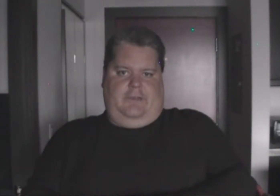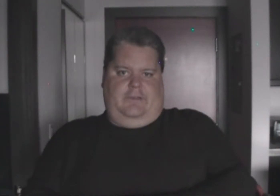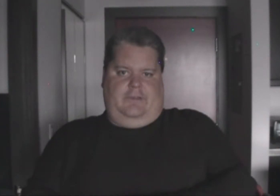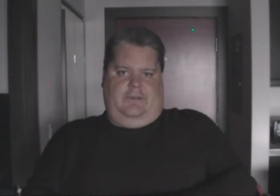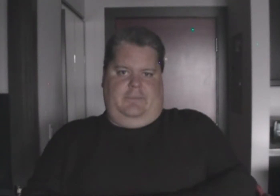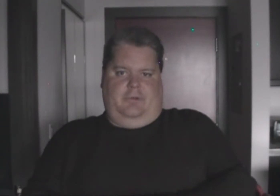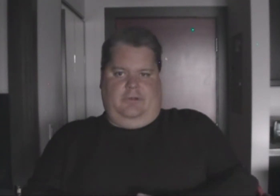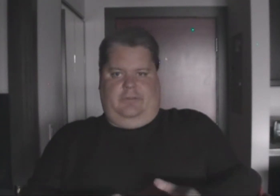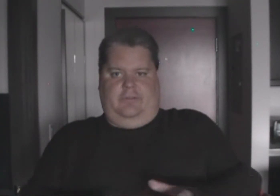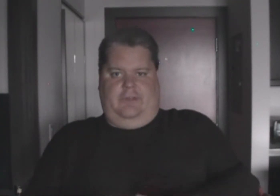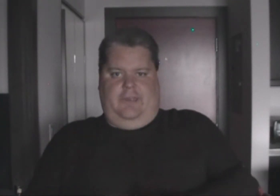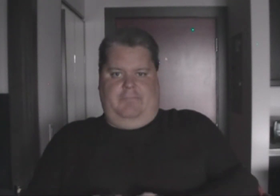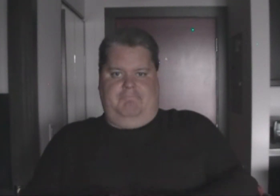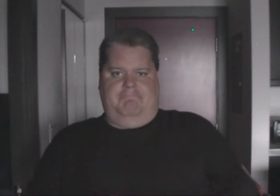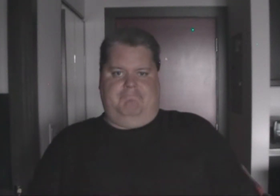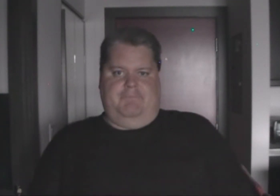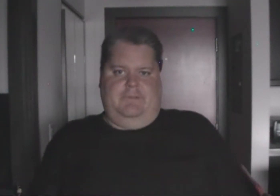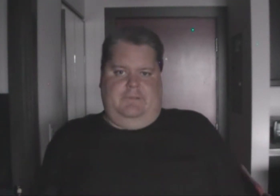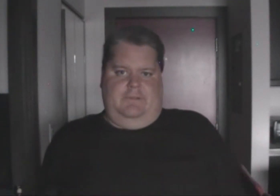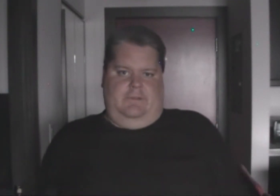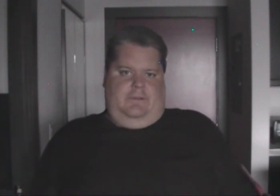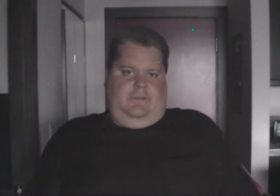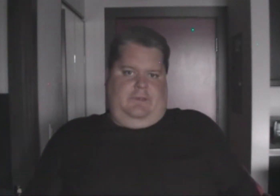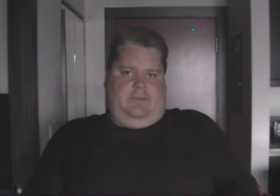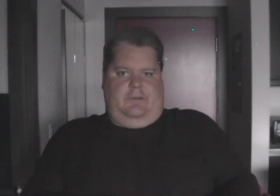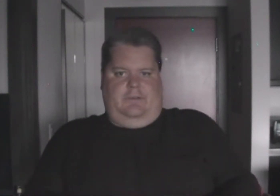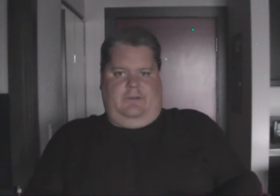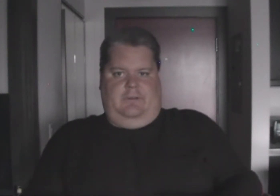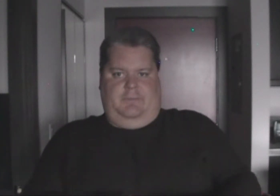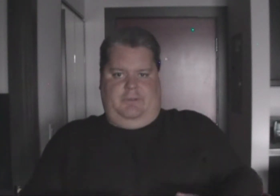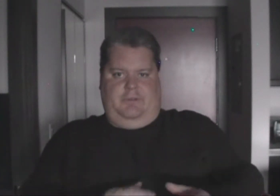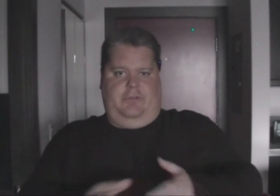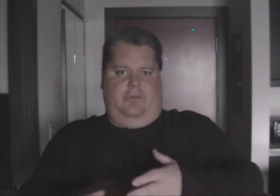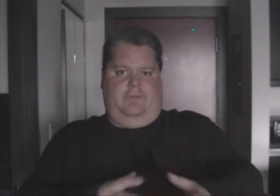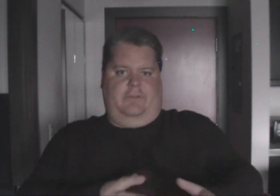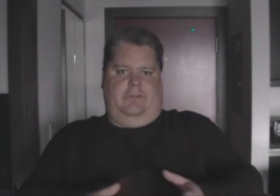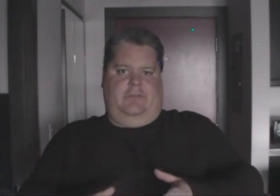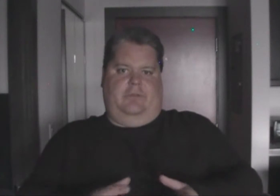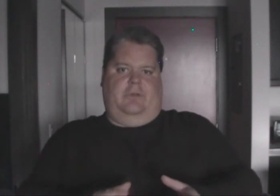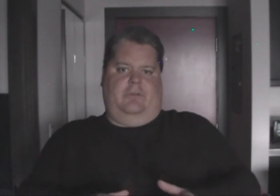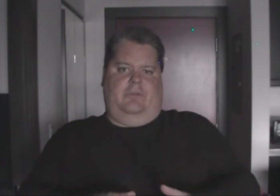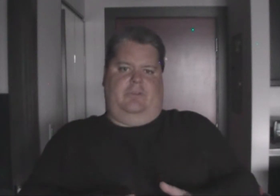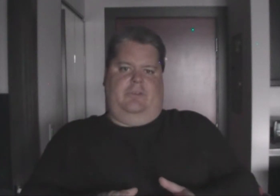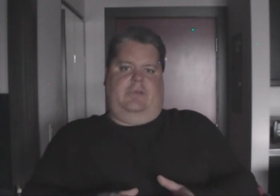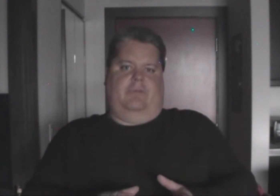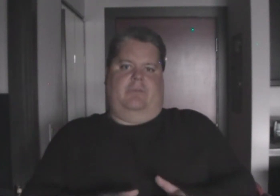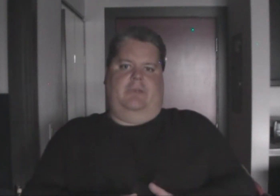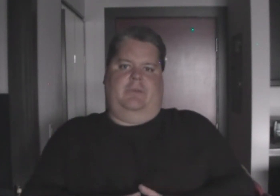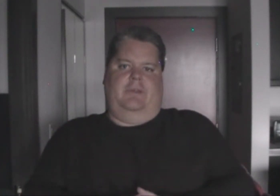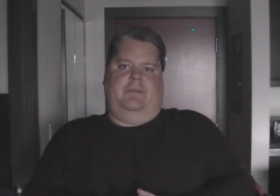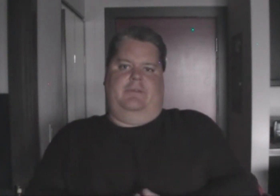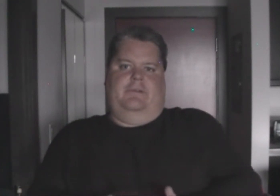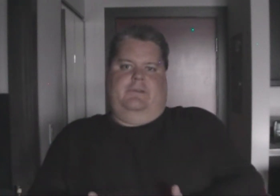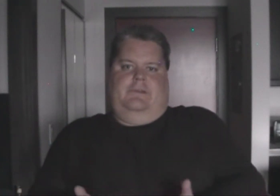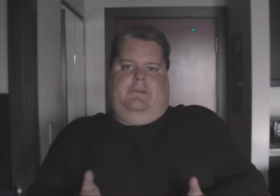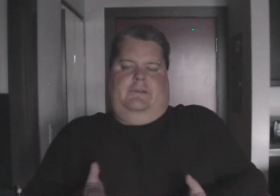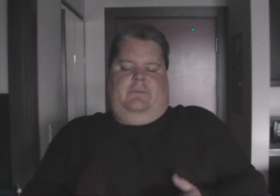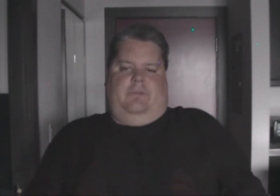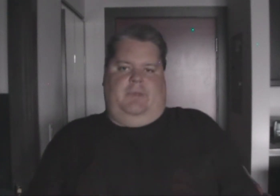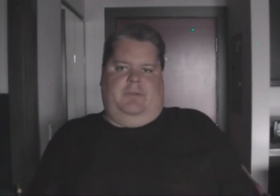that you progress through the game, you get to the, I mean, to choose your own venture, that's what also was unique with the Mega Man, with the Mega Man